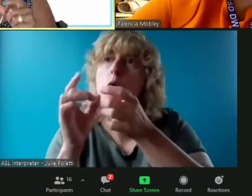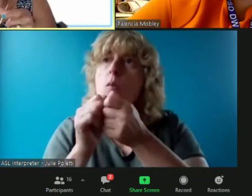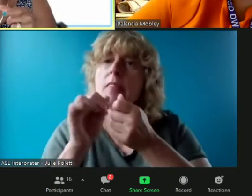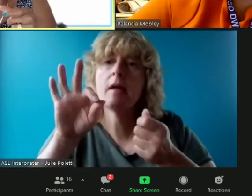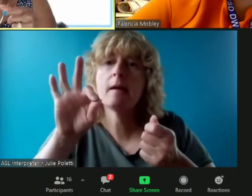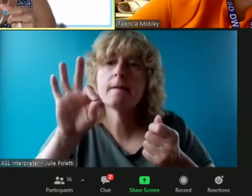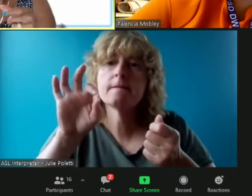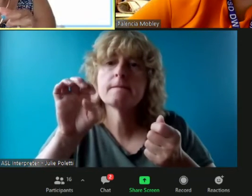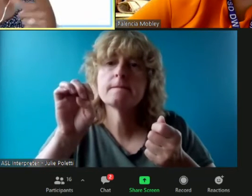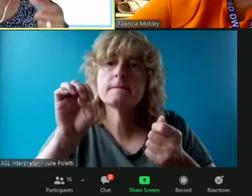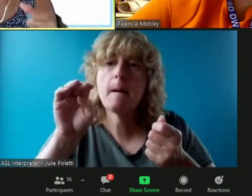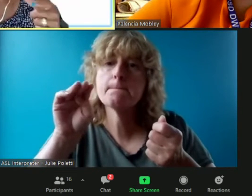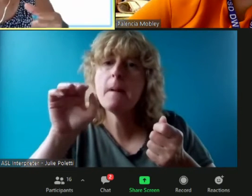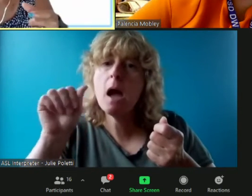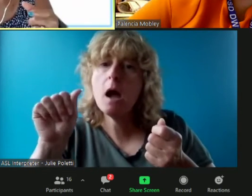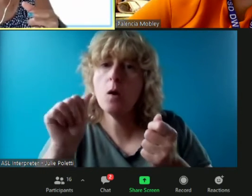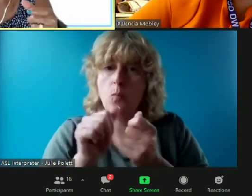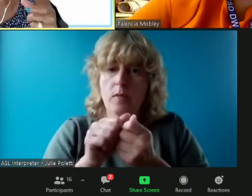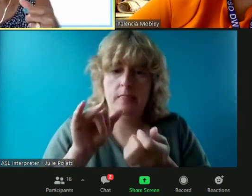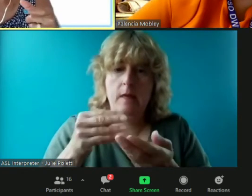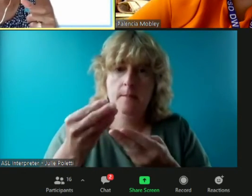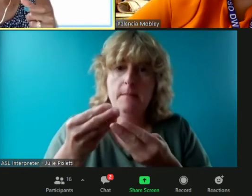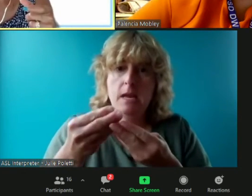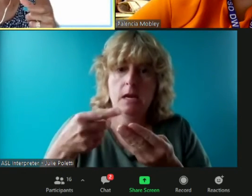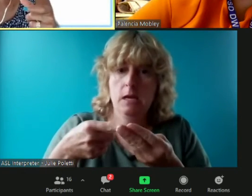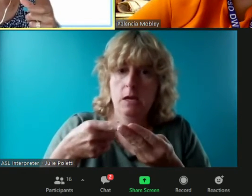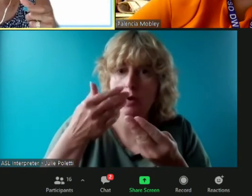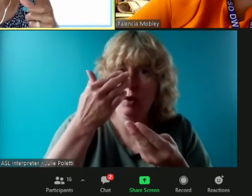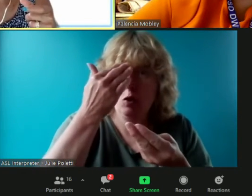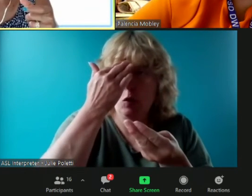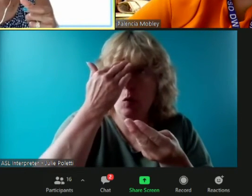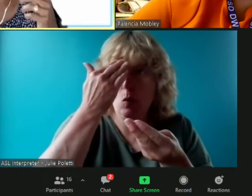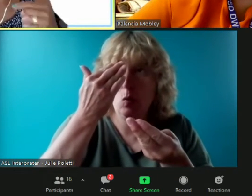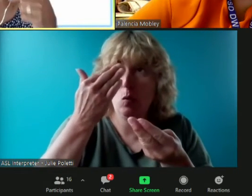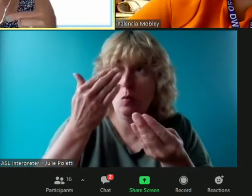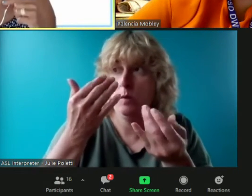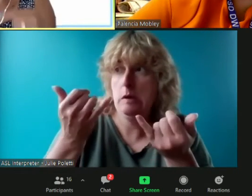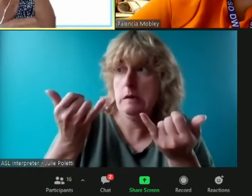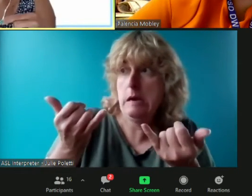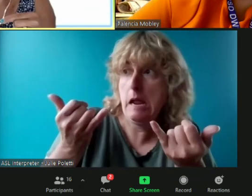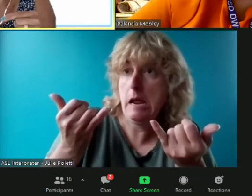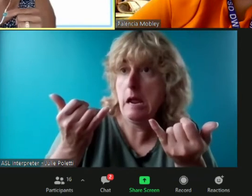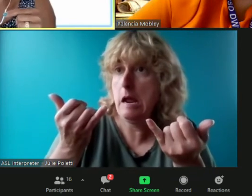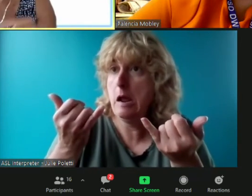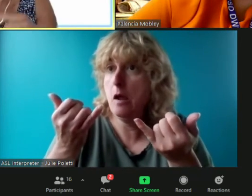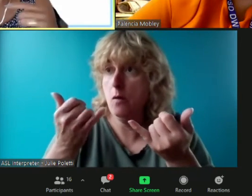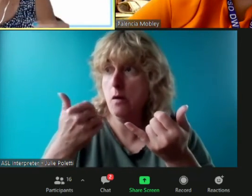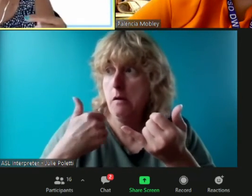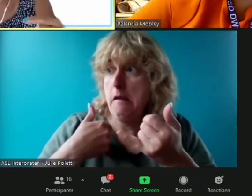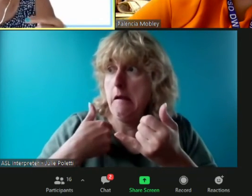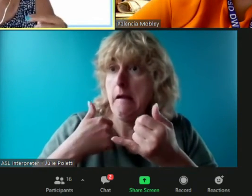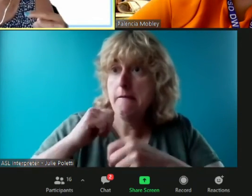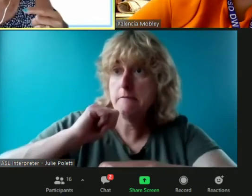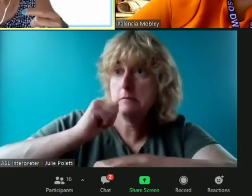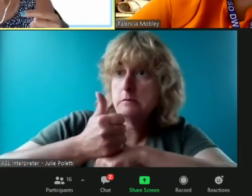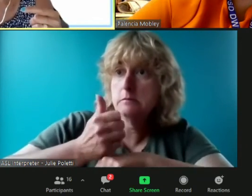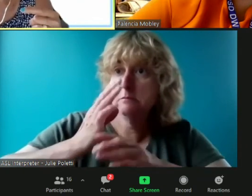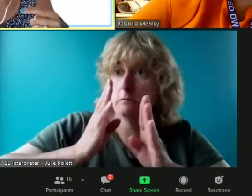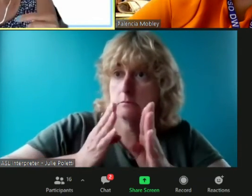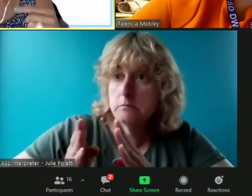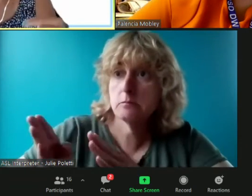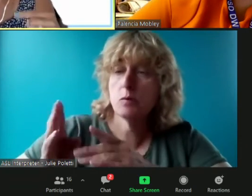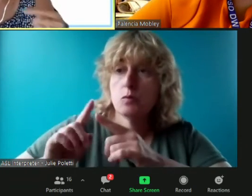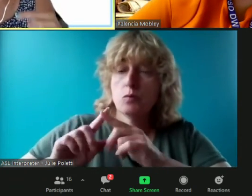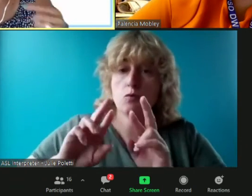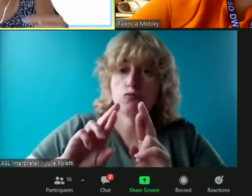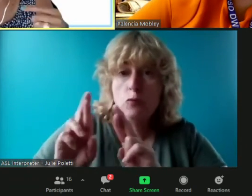an infrastructure particularly with climate change that uh gets us ready and can prevent this in the future because